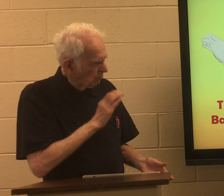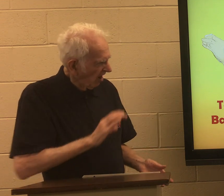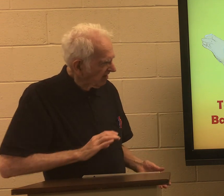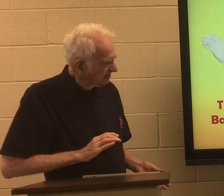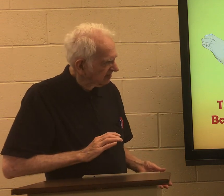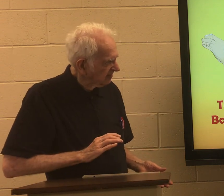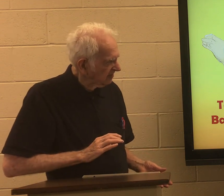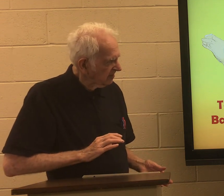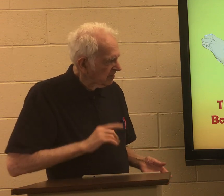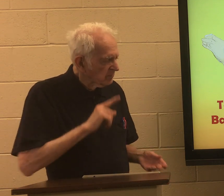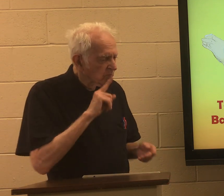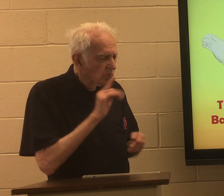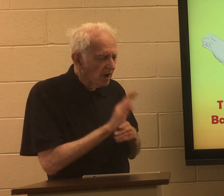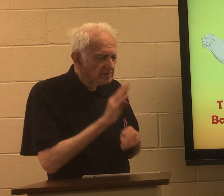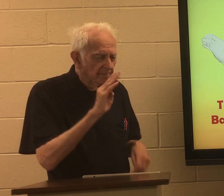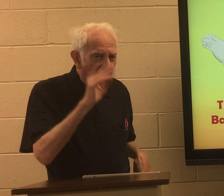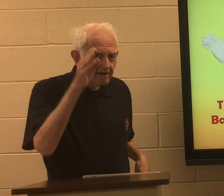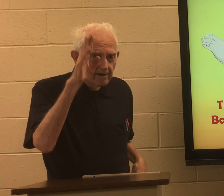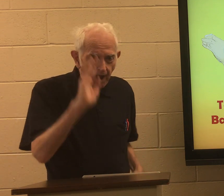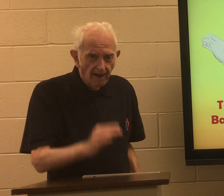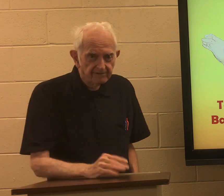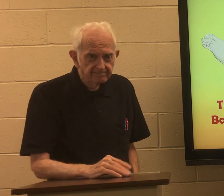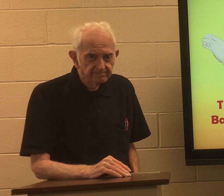the Christ promised by God